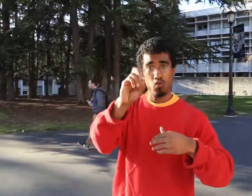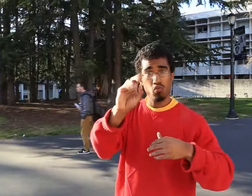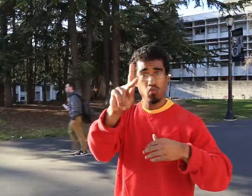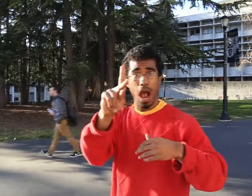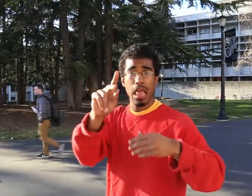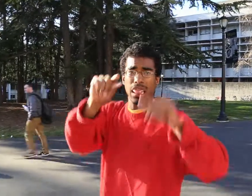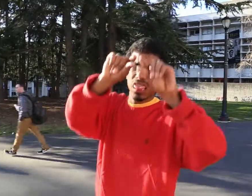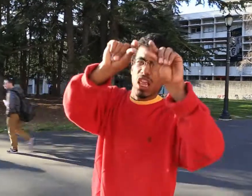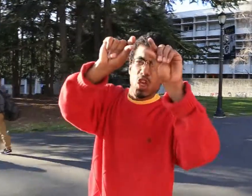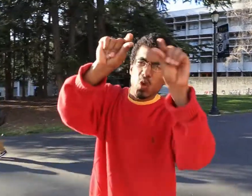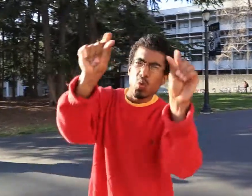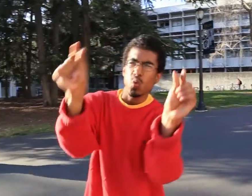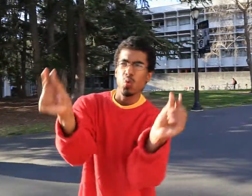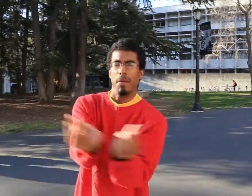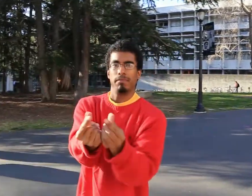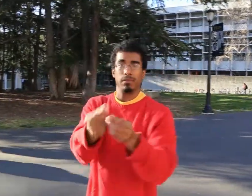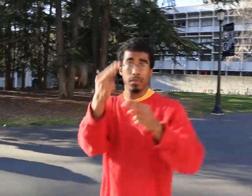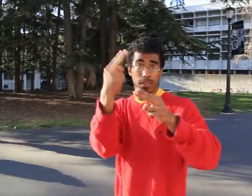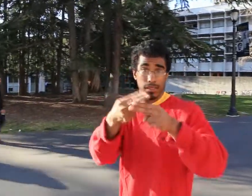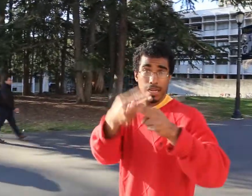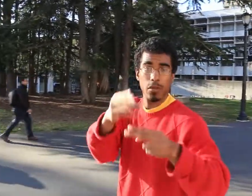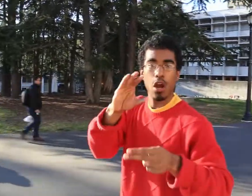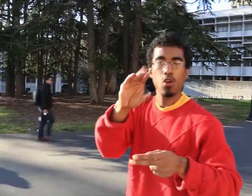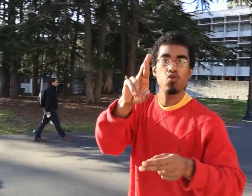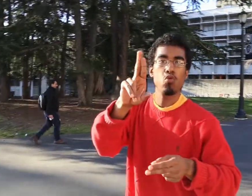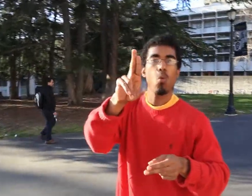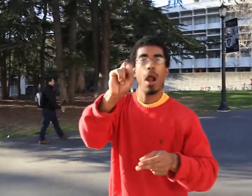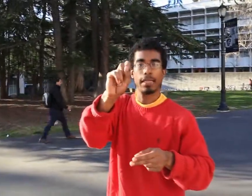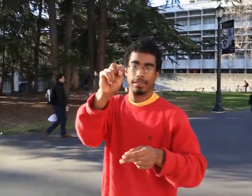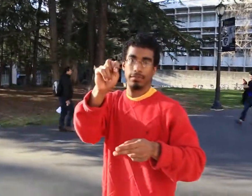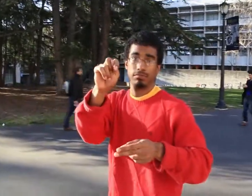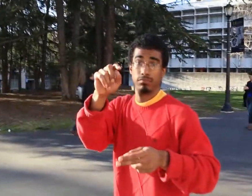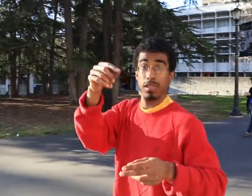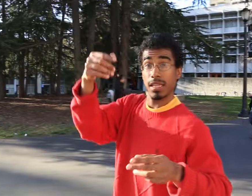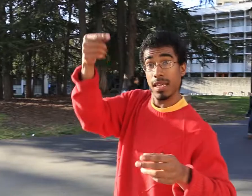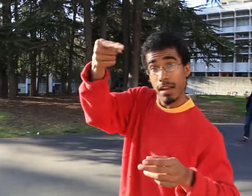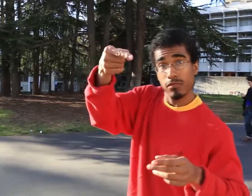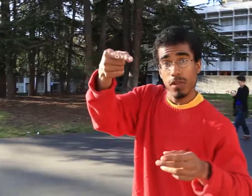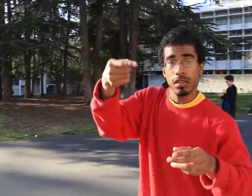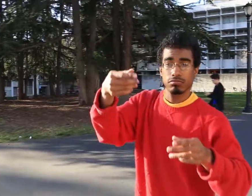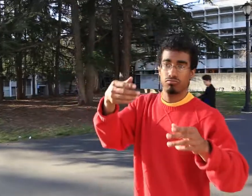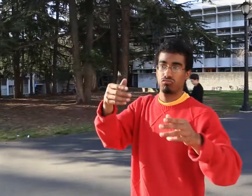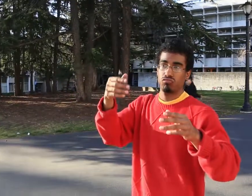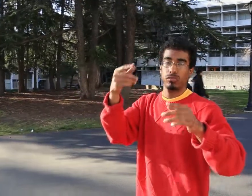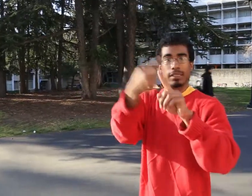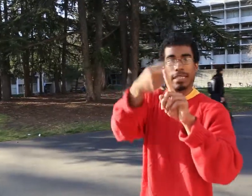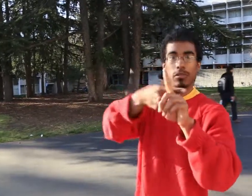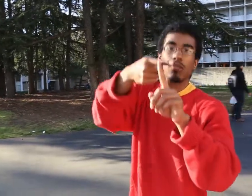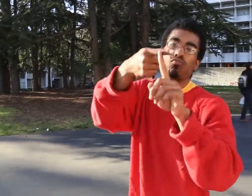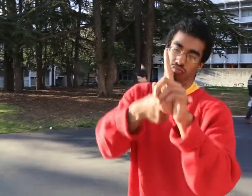rock, a thin layer of rock called crust that's on the outside of it. And here